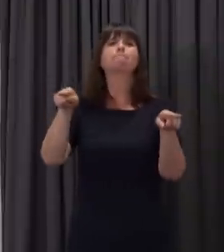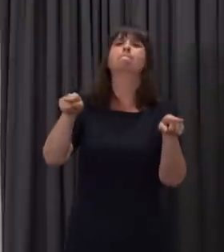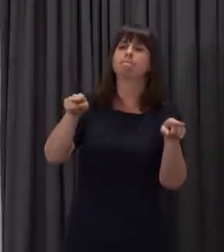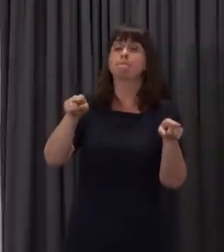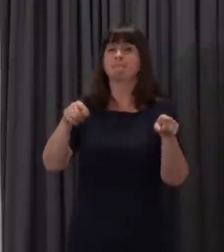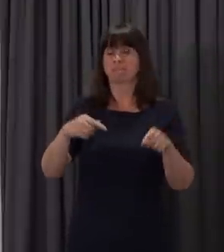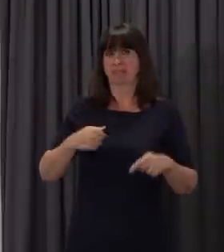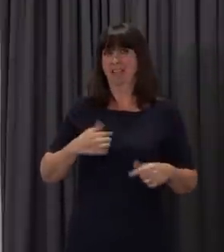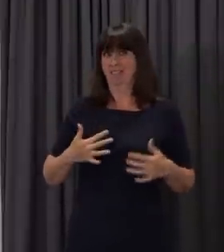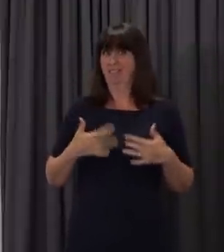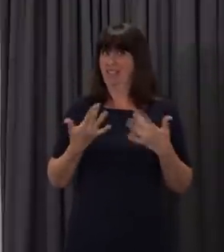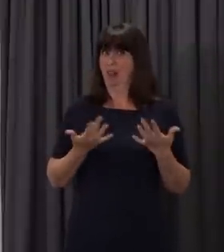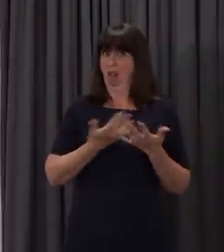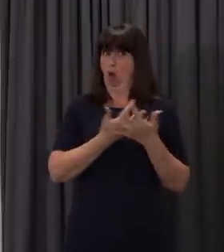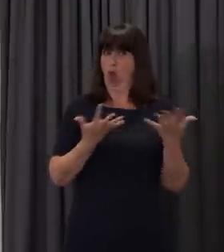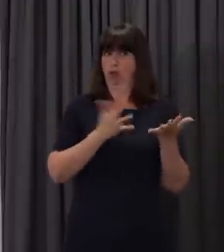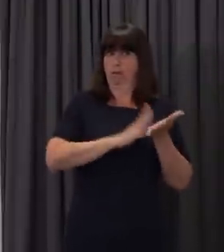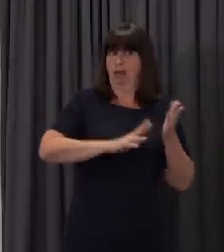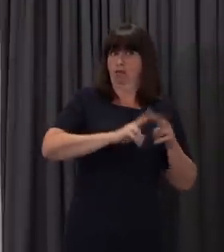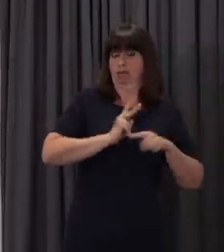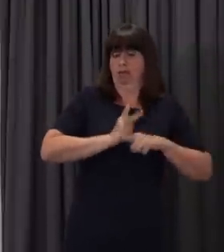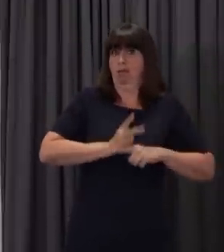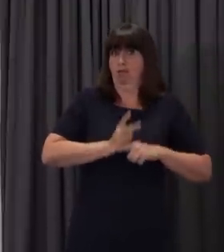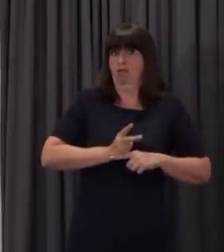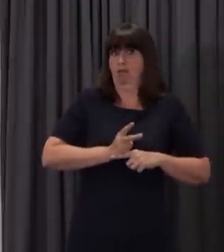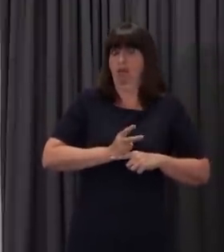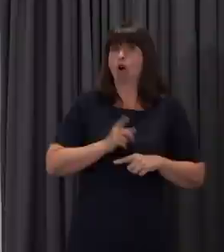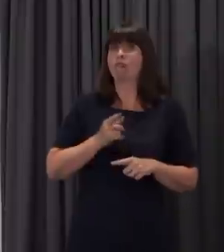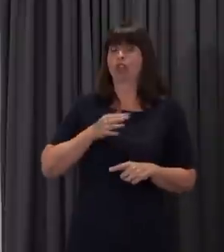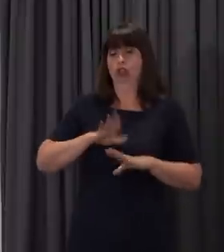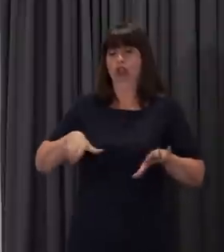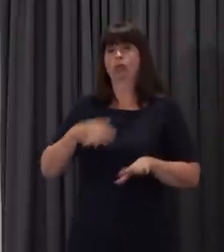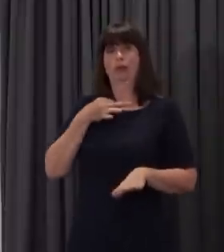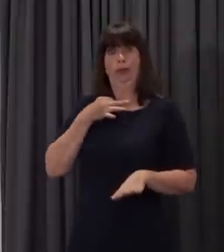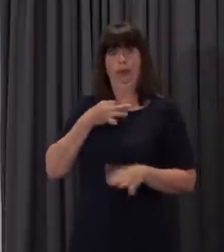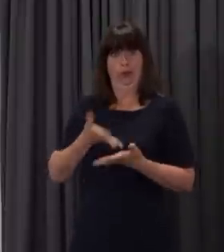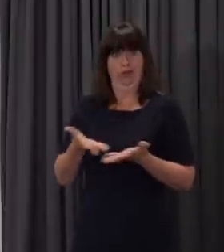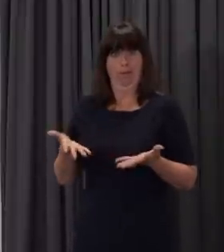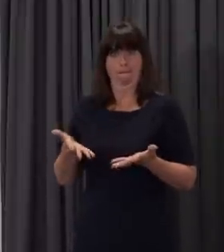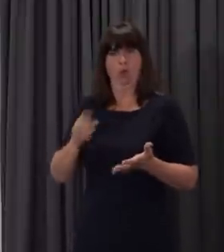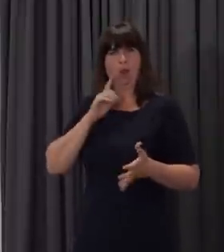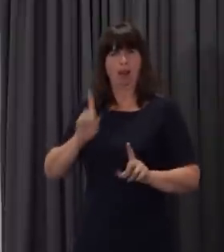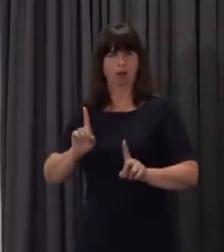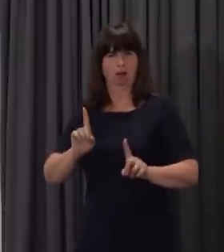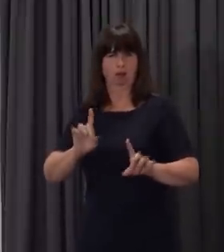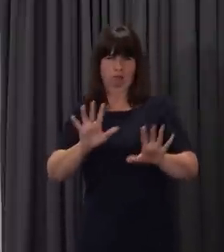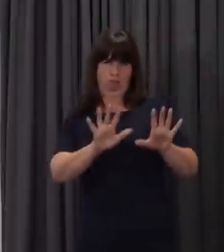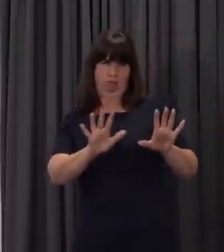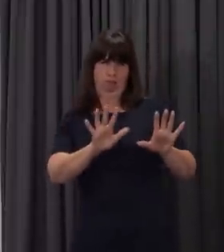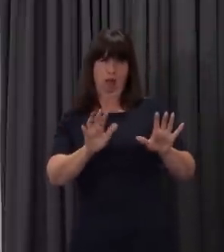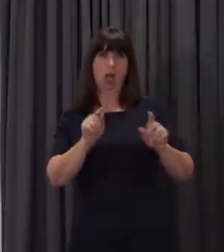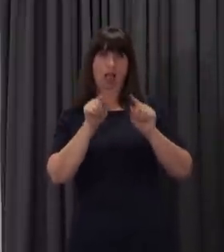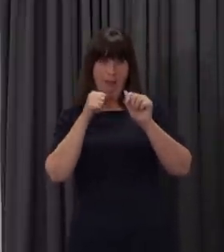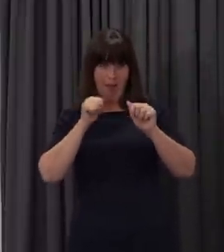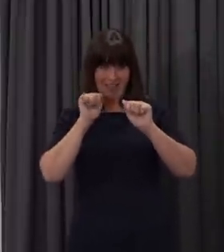convinced that many parents of some amongst vulnerable children will only decide to send their children back when it's to their own